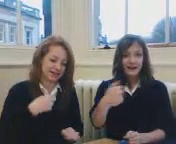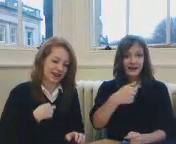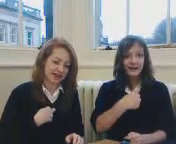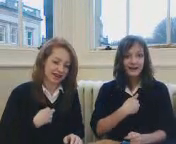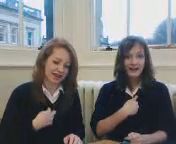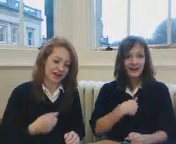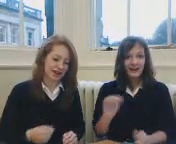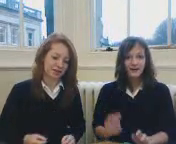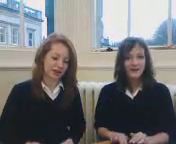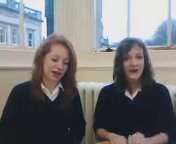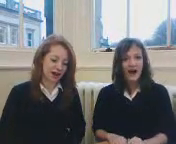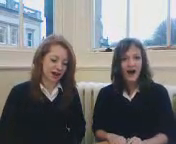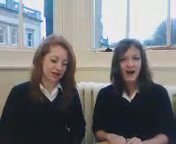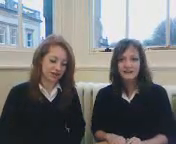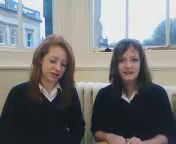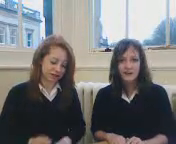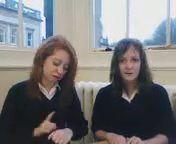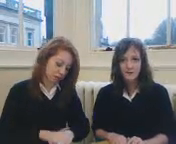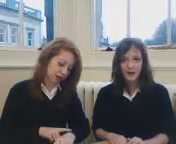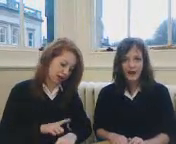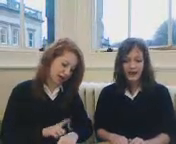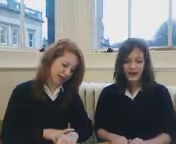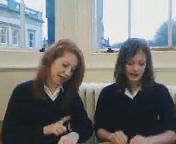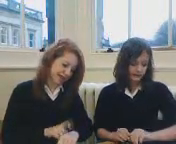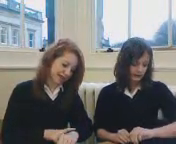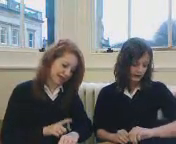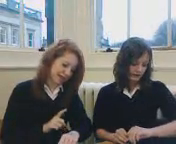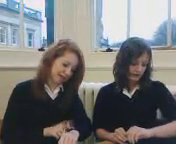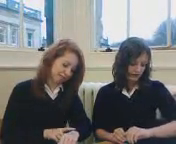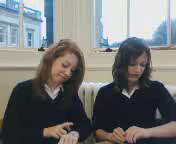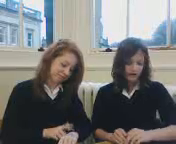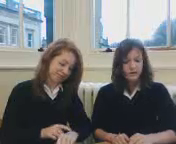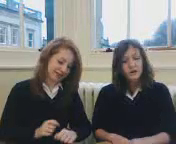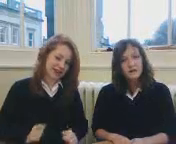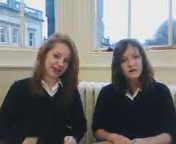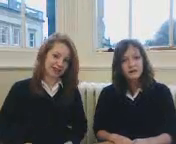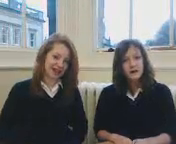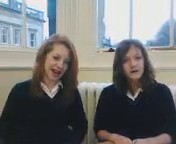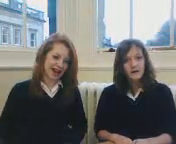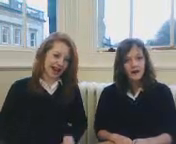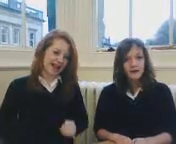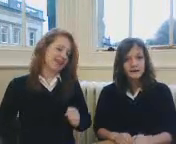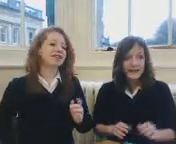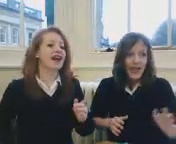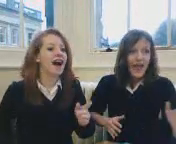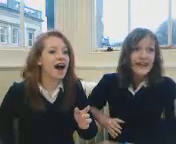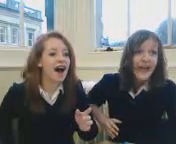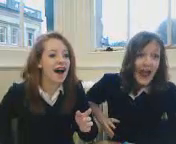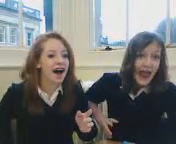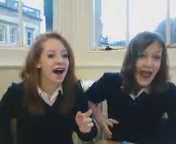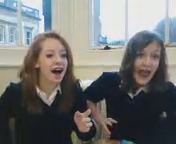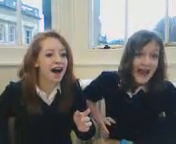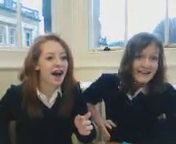me, what things will do.